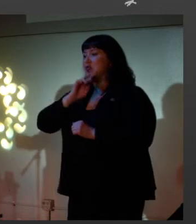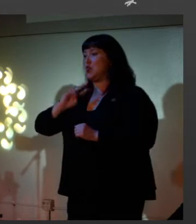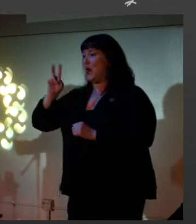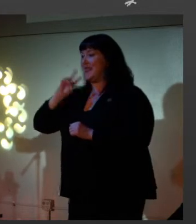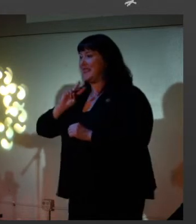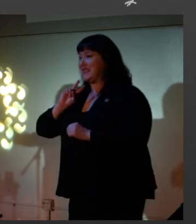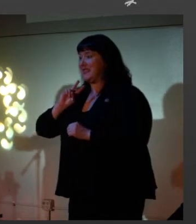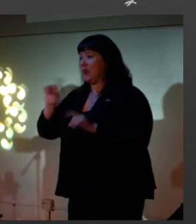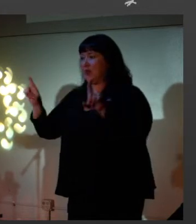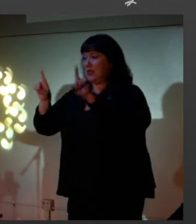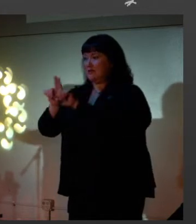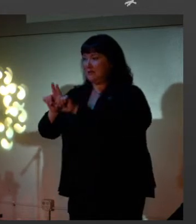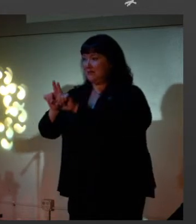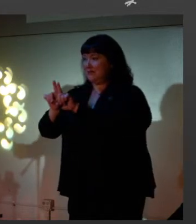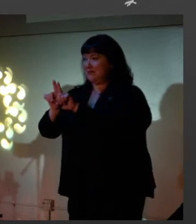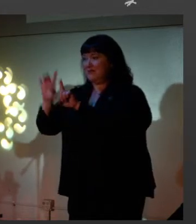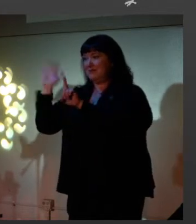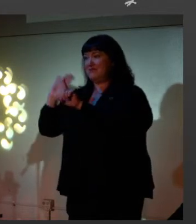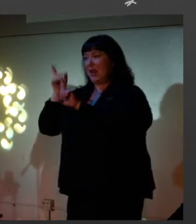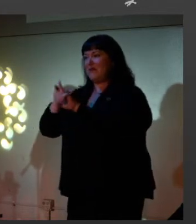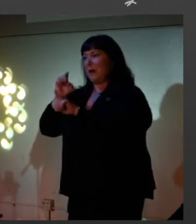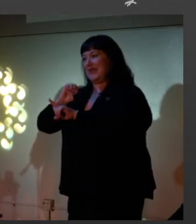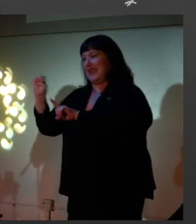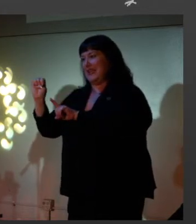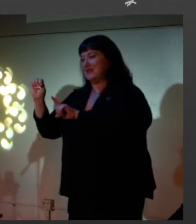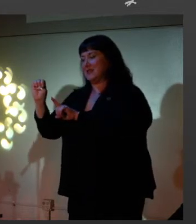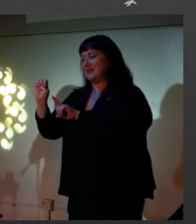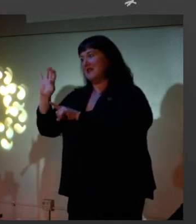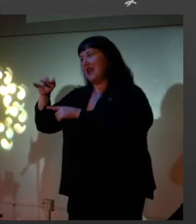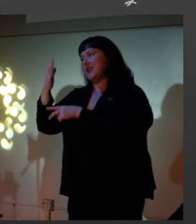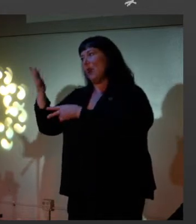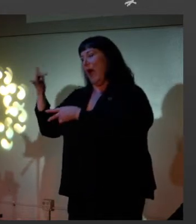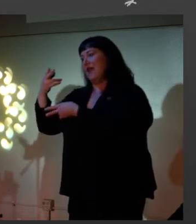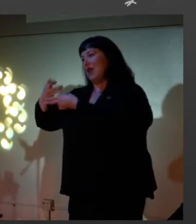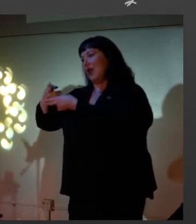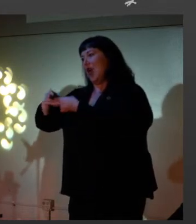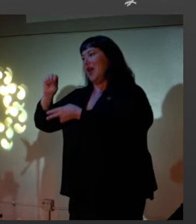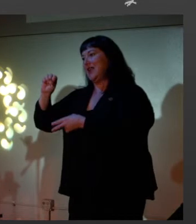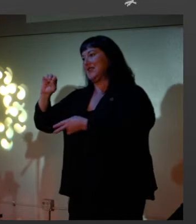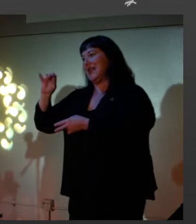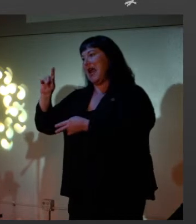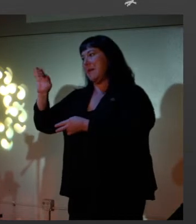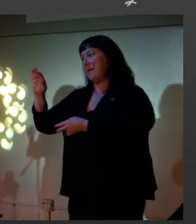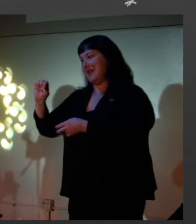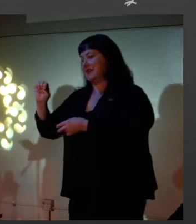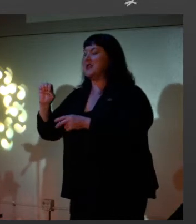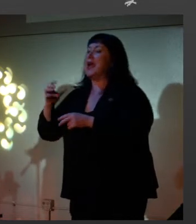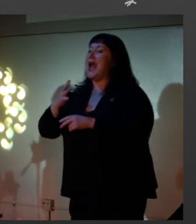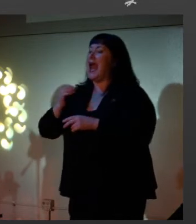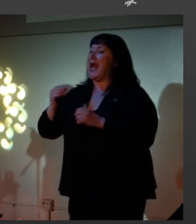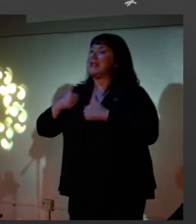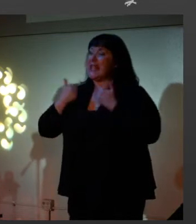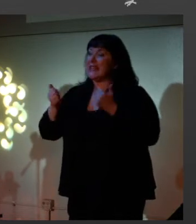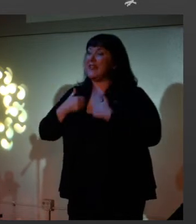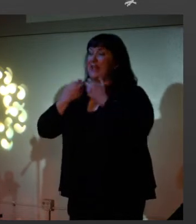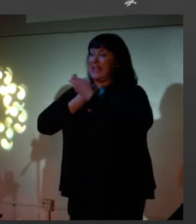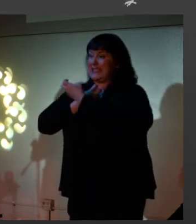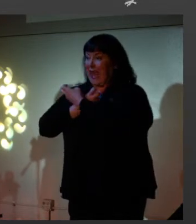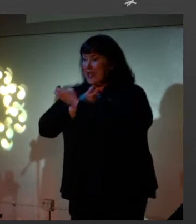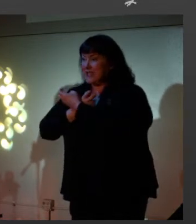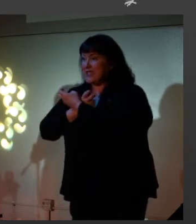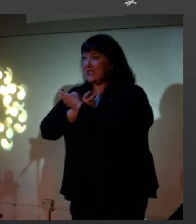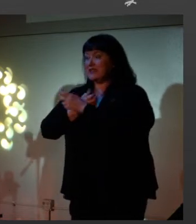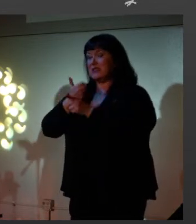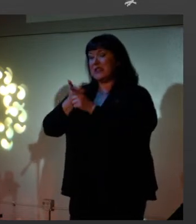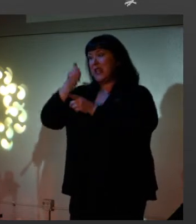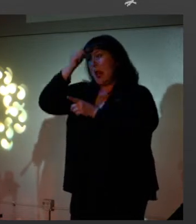which was then called Siam, which is why they were called Siamese twins. And yes, that's where the term came from. And a living skeleton who was essentially